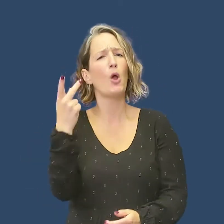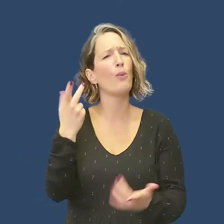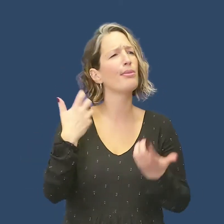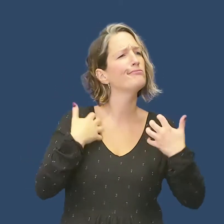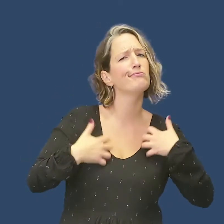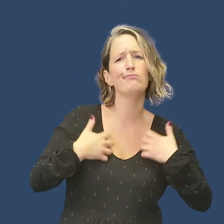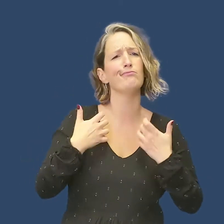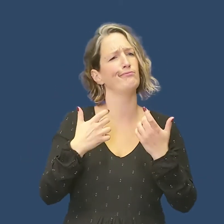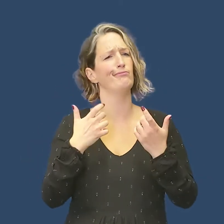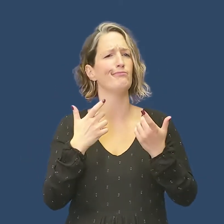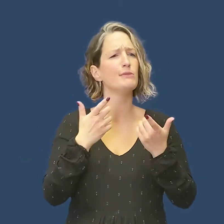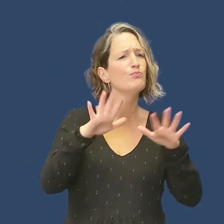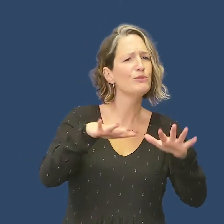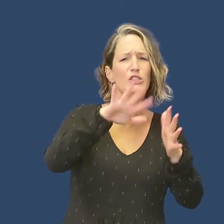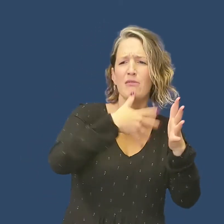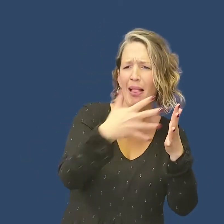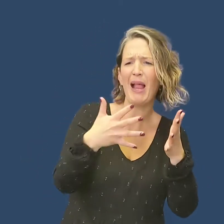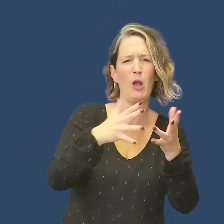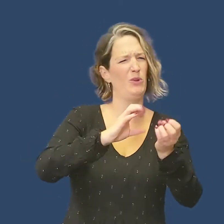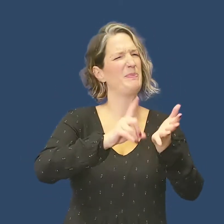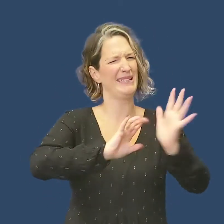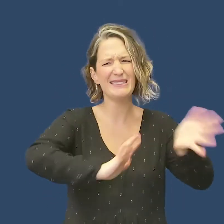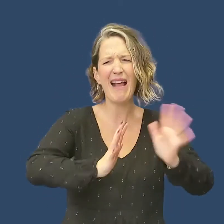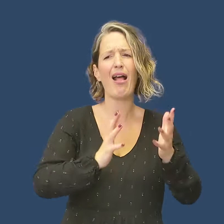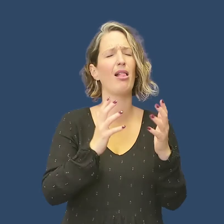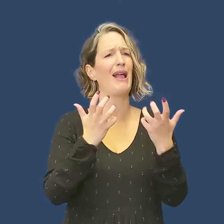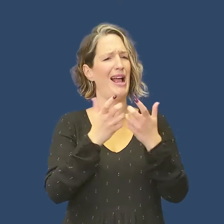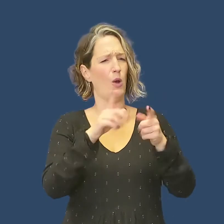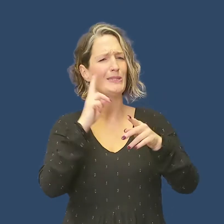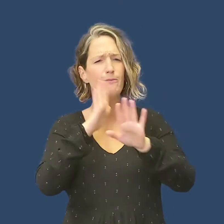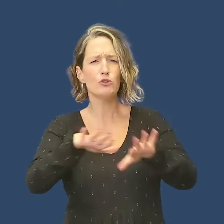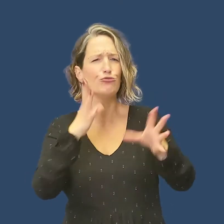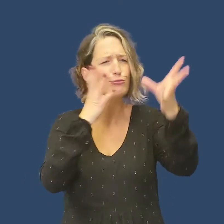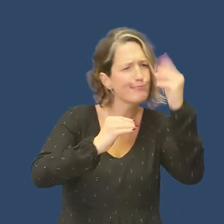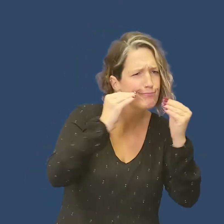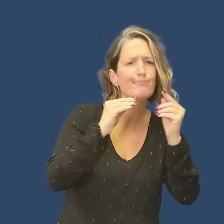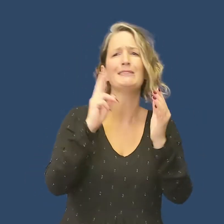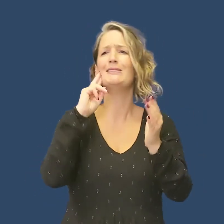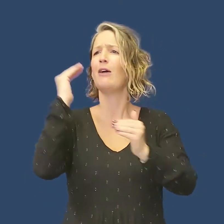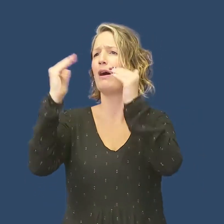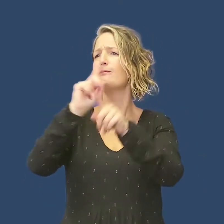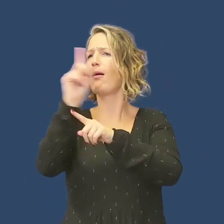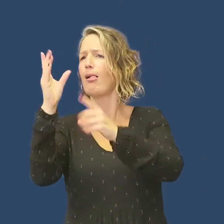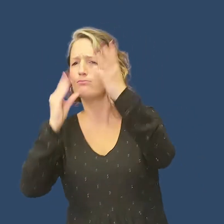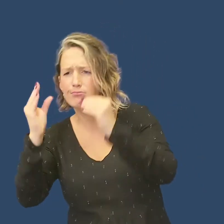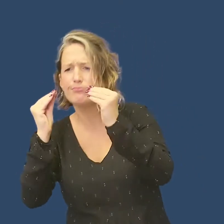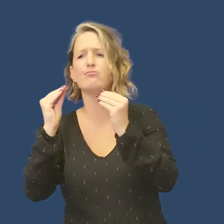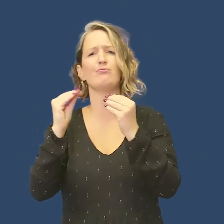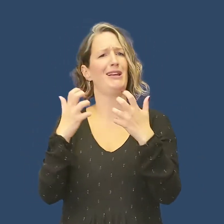We're both interested in how Deaf children acquire British Sign Language and in Deaf adults as late learners of British Sign